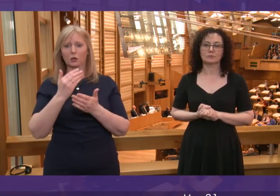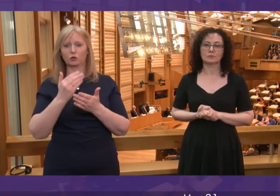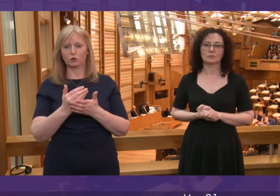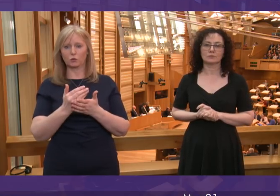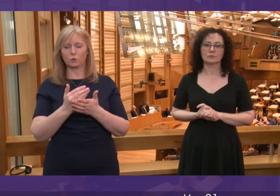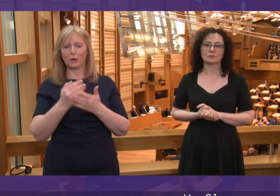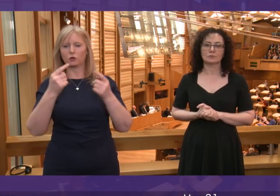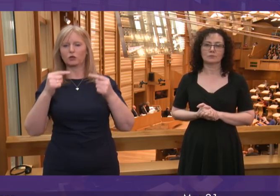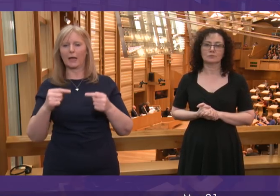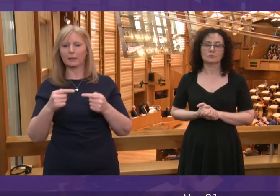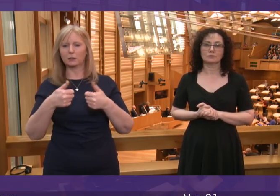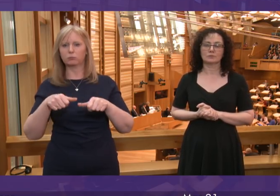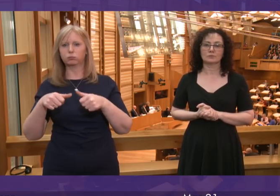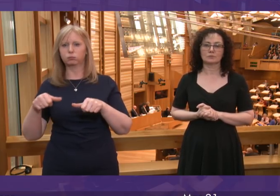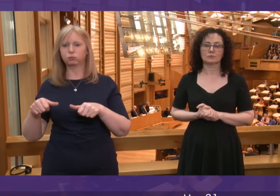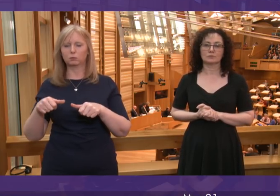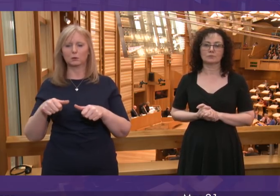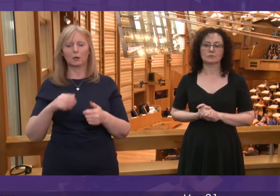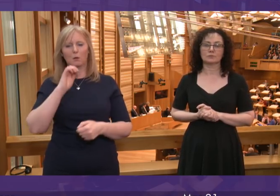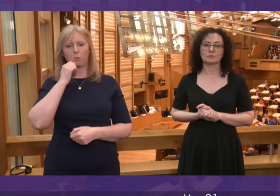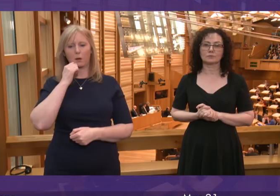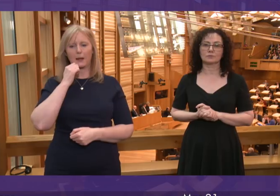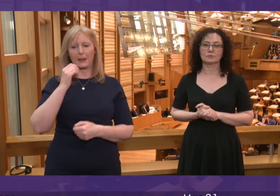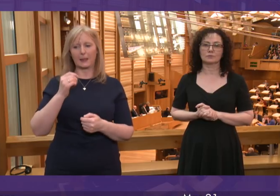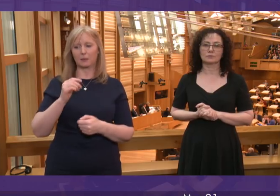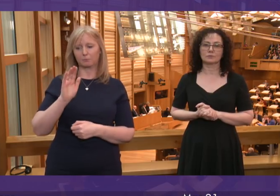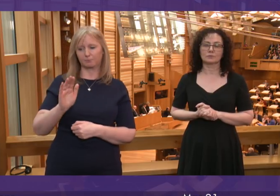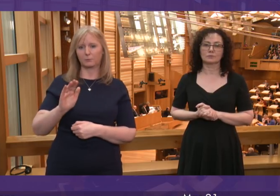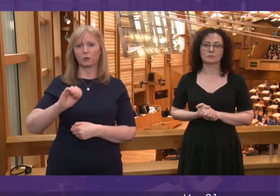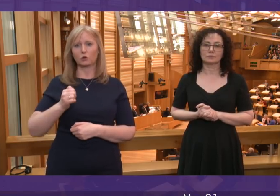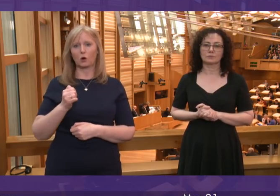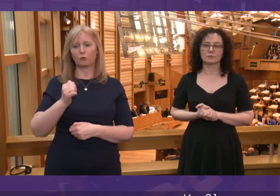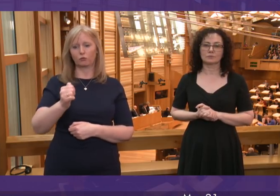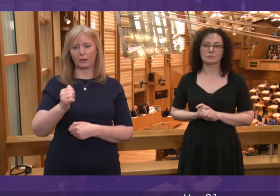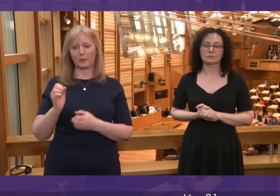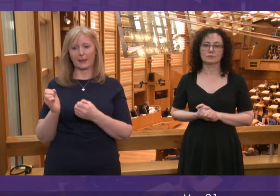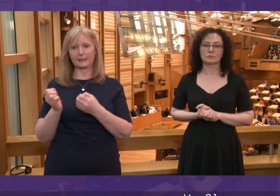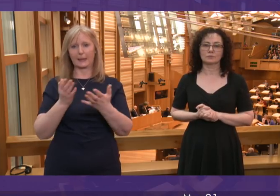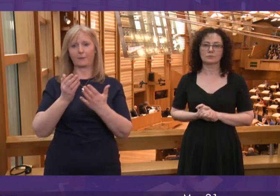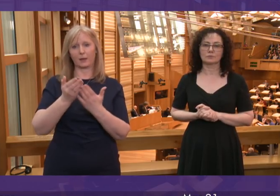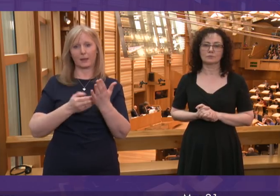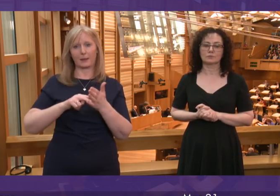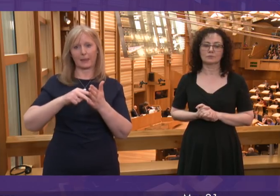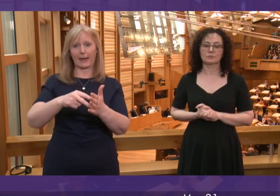challenges. I fully expect ScotRail to ensure that the plan is delivered to reaffirm passenger confidence in the railway.